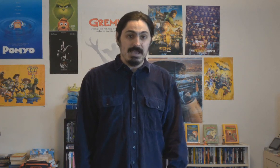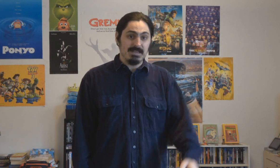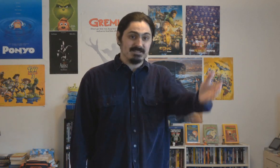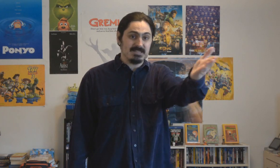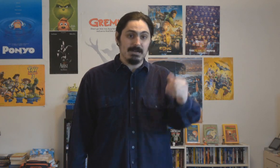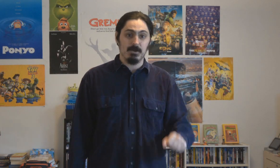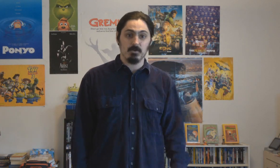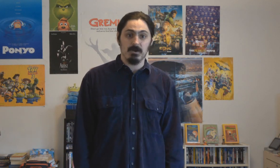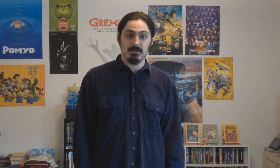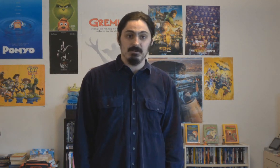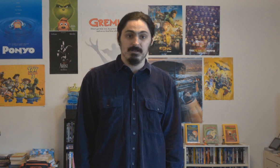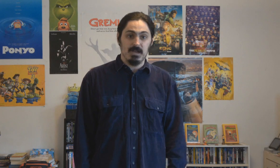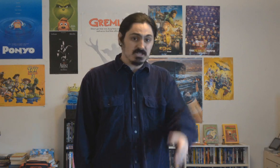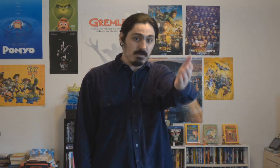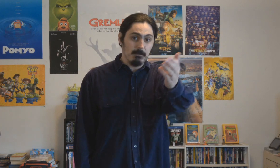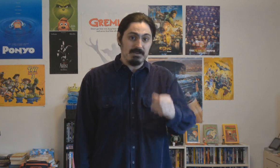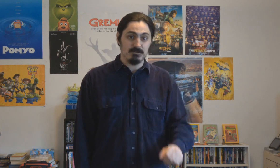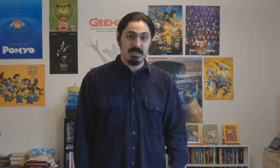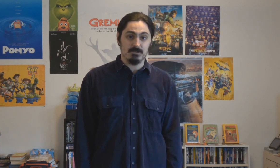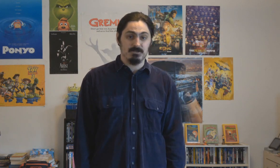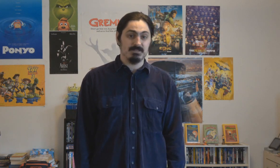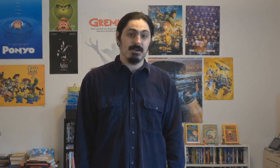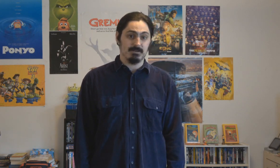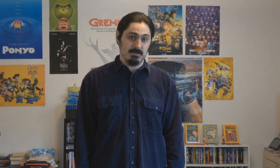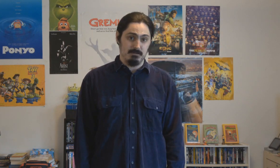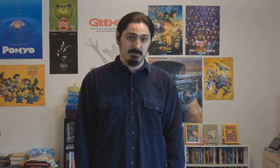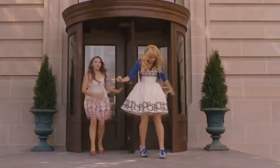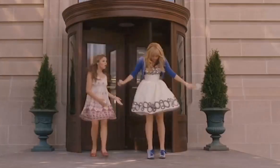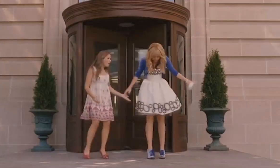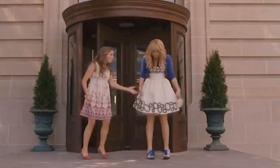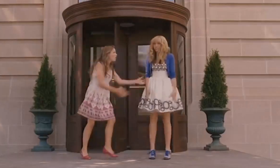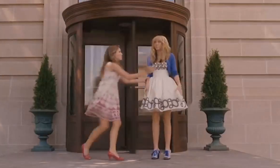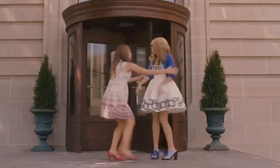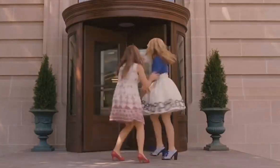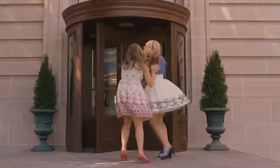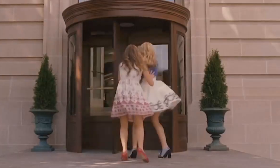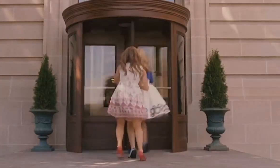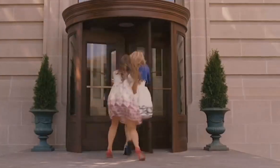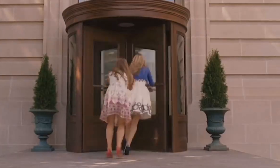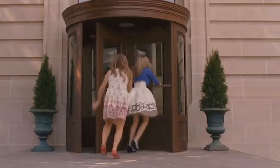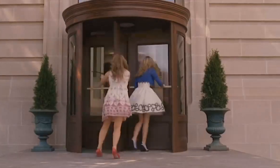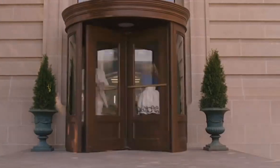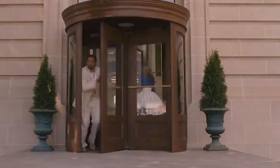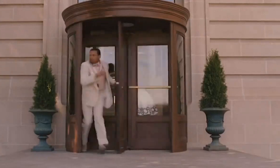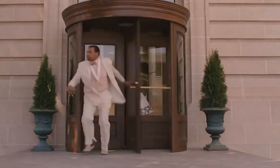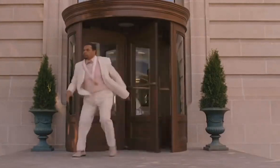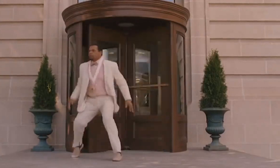and he gets attacked by a crocodile. I just felt bad for his character the entire time. There's also a scene where Miley and Hannah have to be at two different places at once